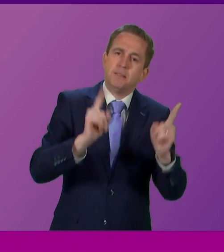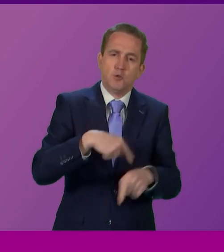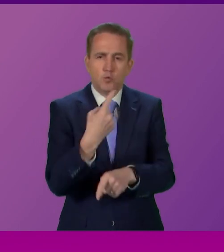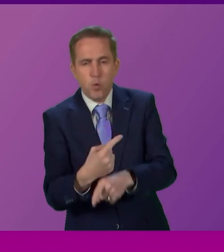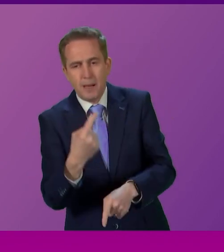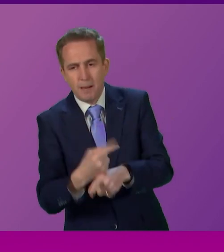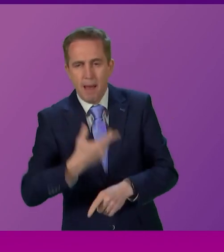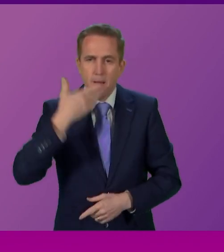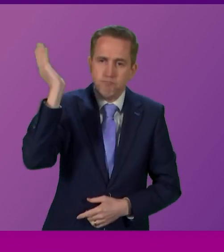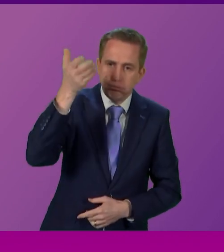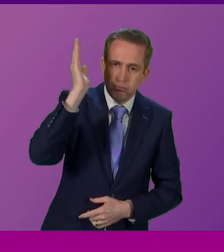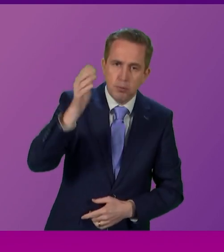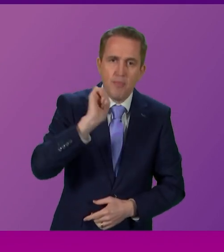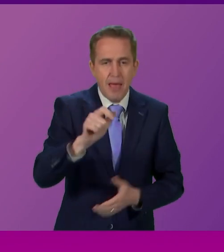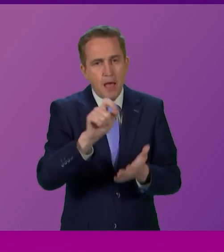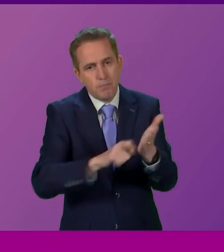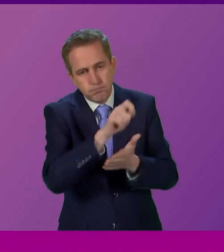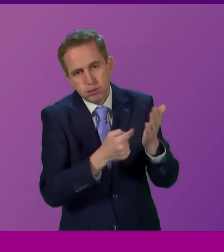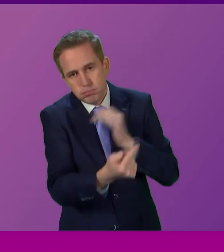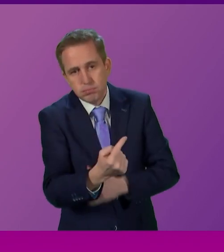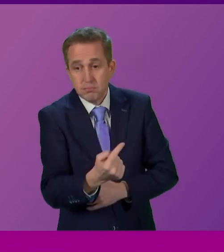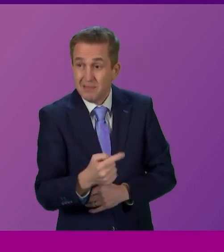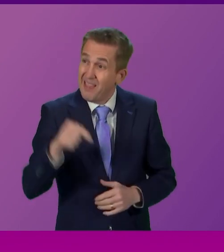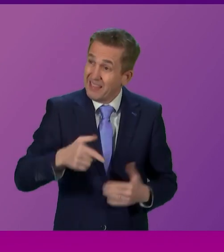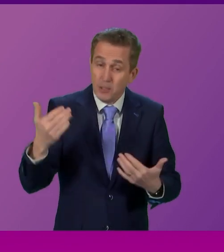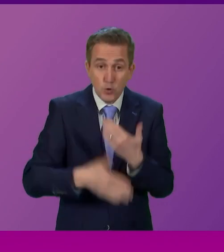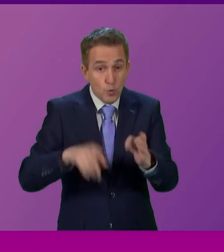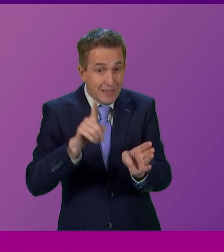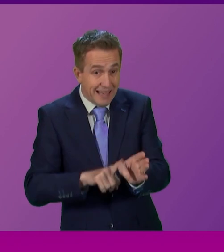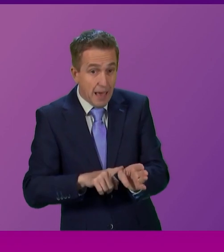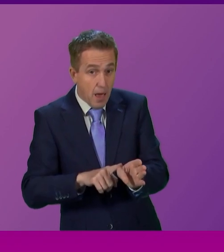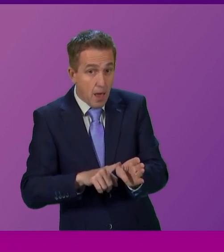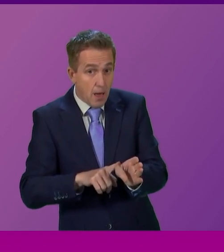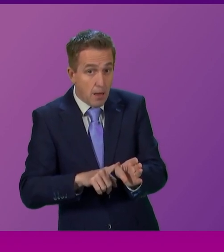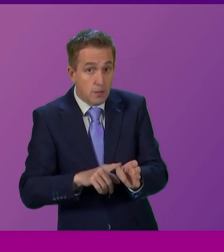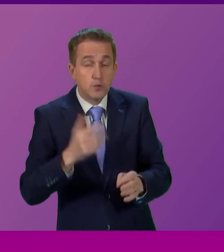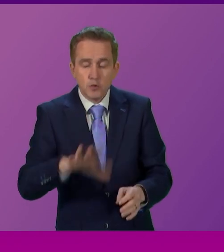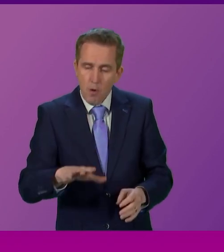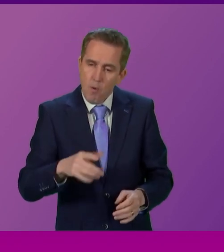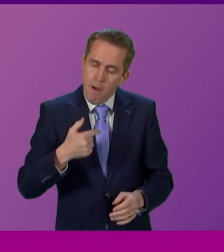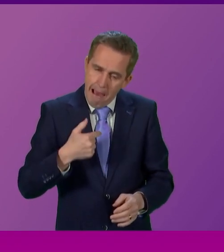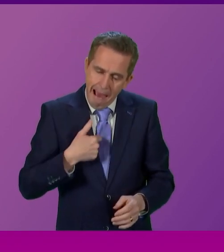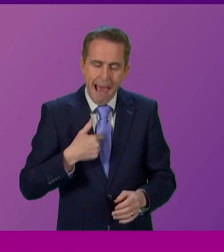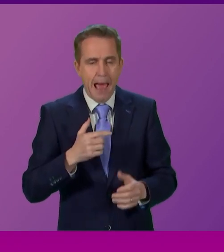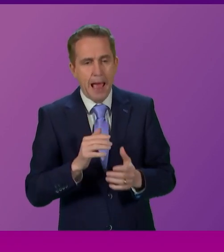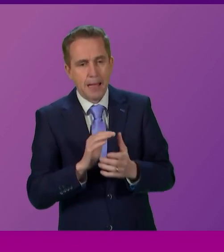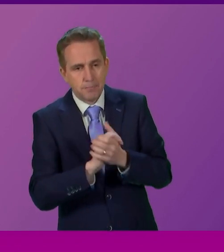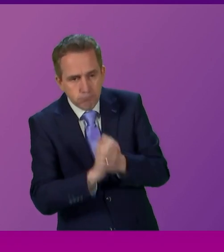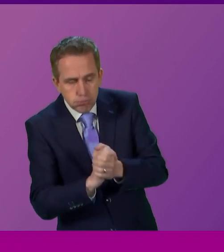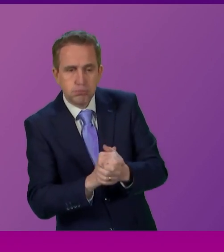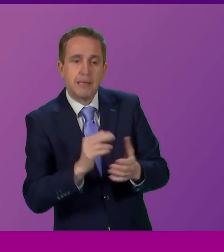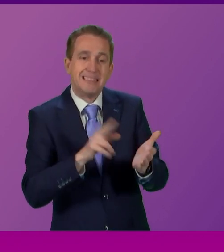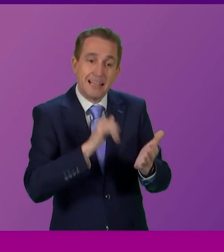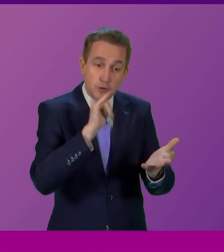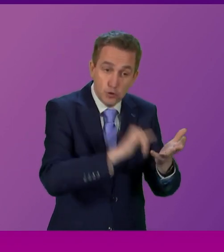their obsession. Presiding Officer, it's a new year. So for the resolutions, I urge Nicola Sturgeon and her allies